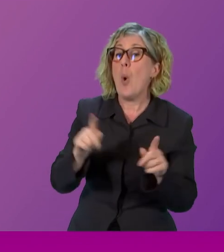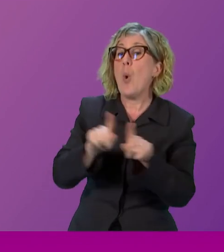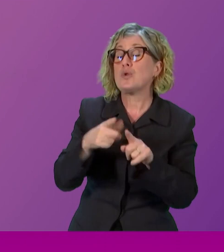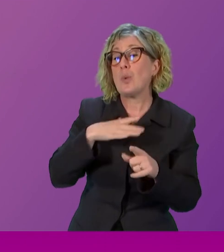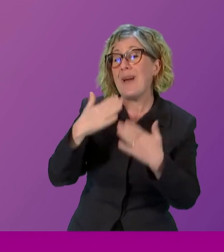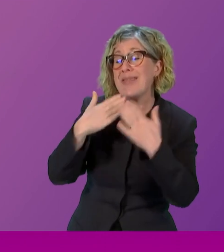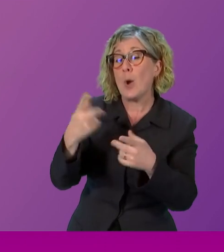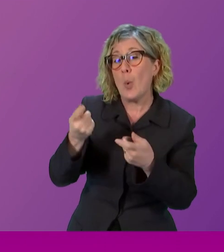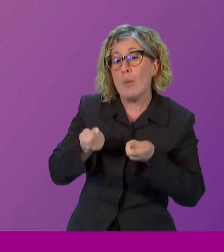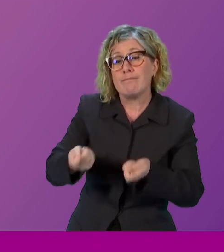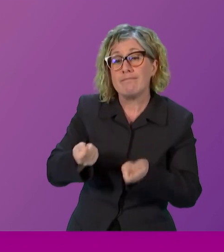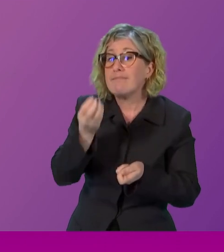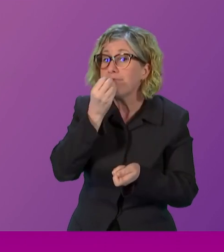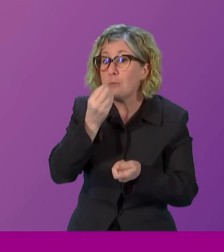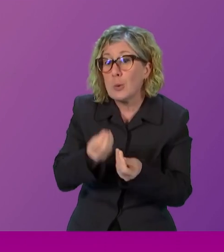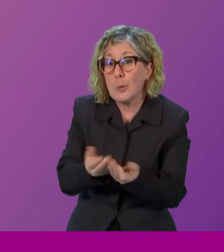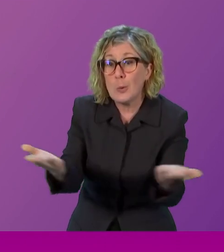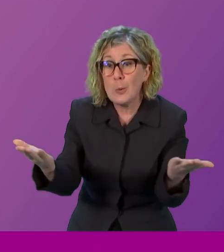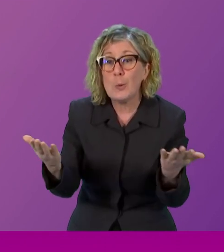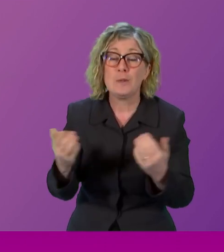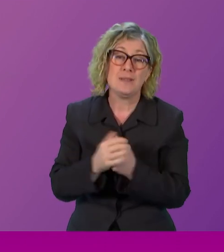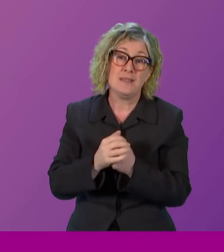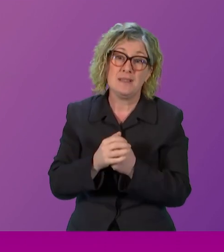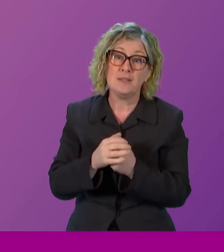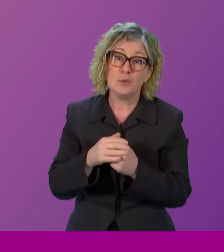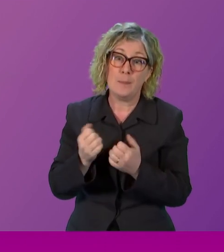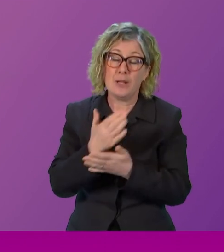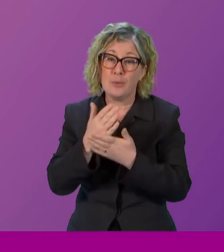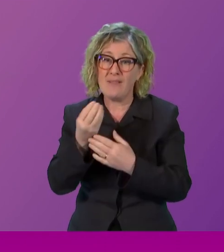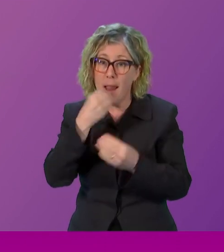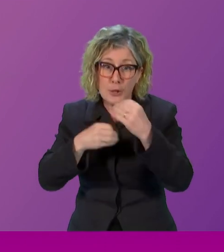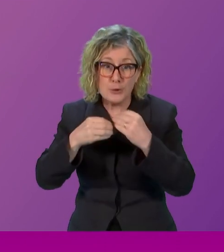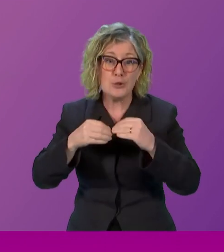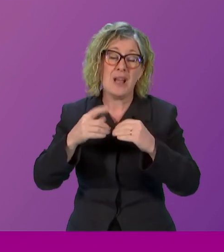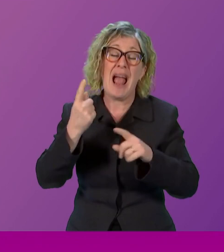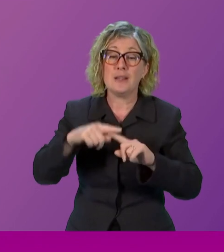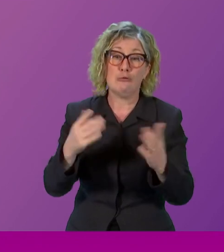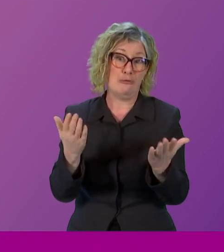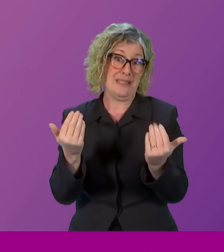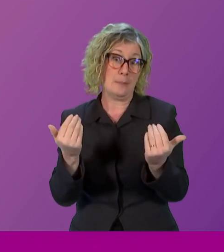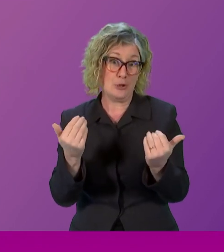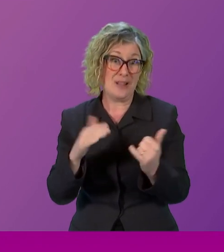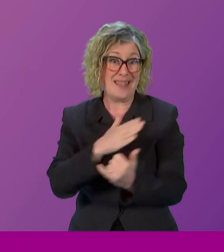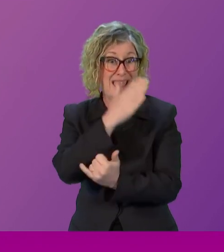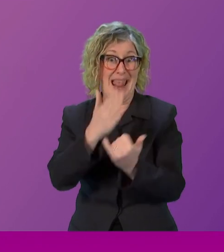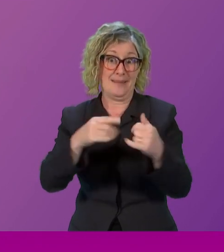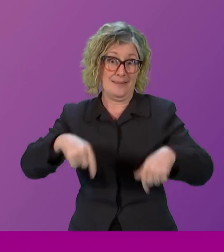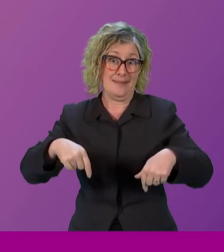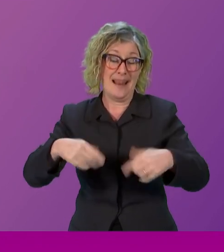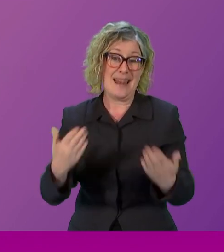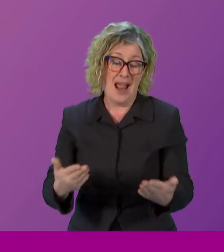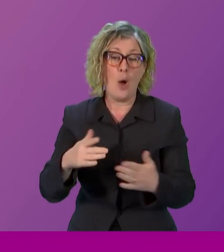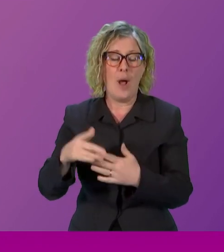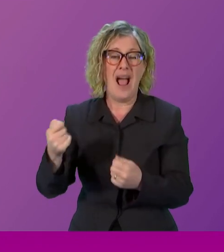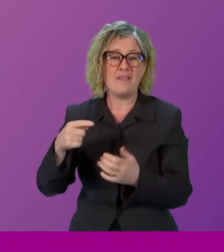supervising the lunch and the reception at the end of the event, which was sponsored by Thomson solicitors